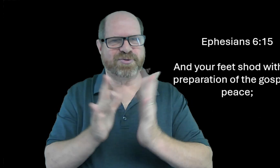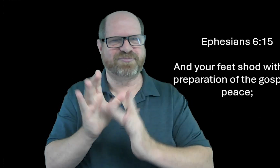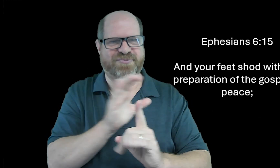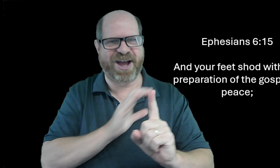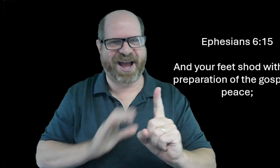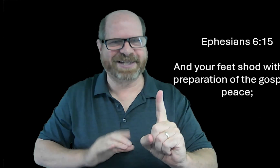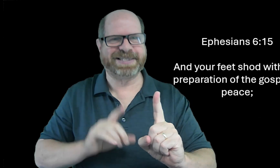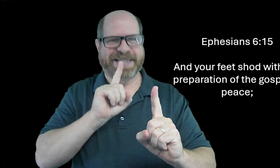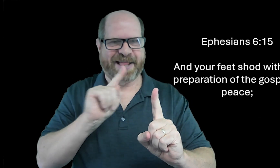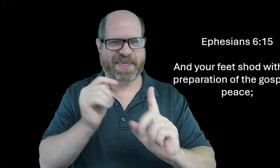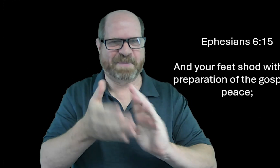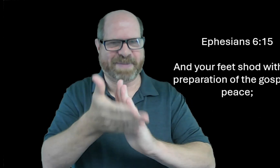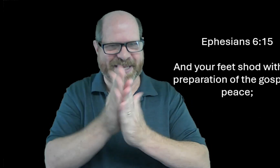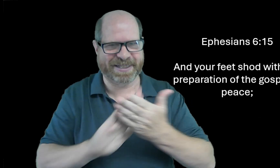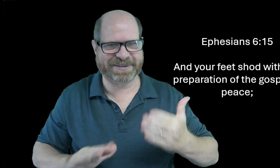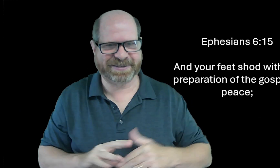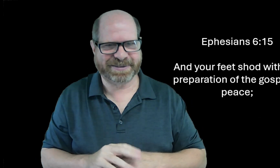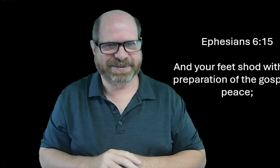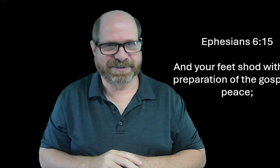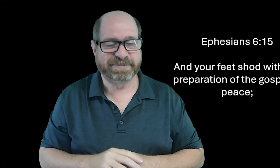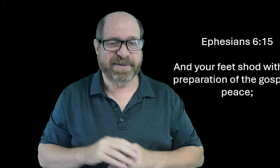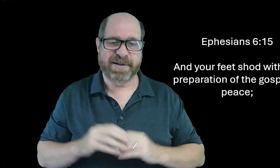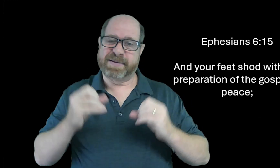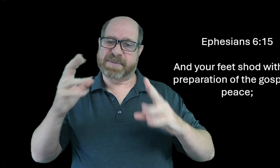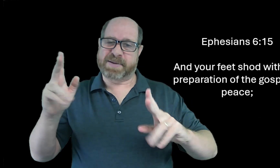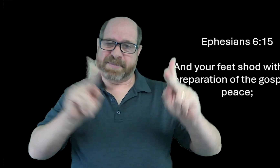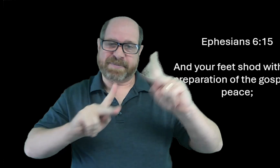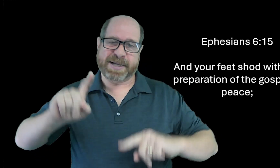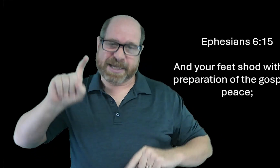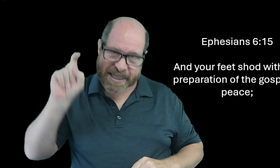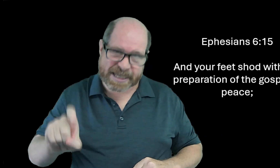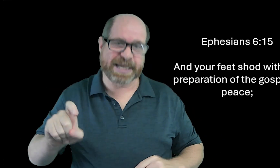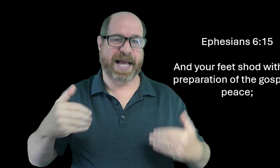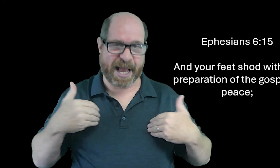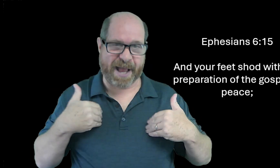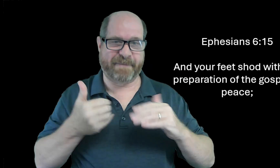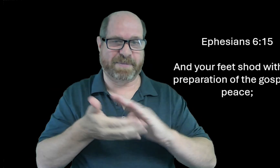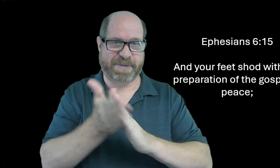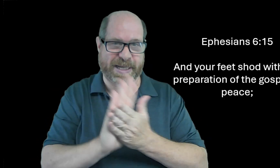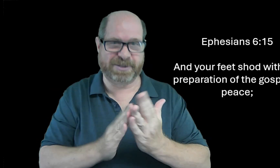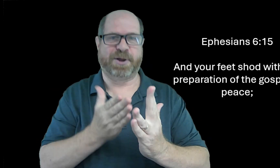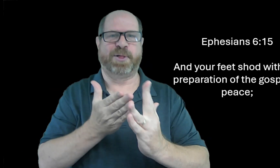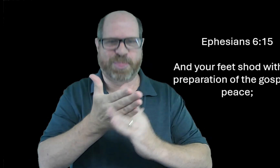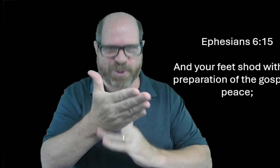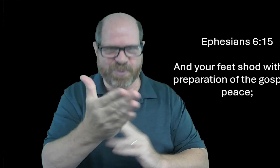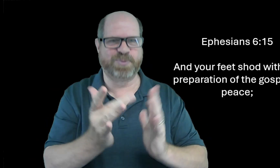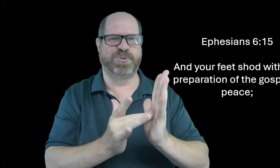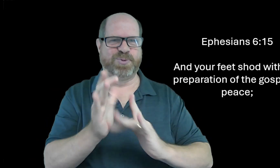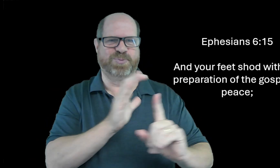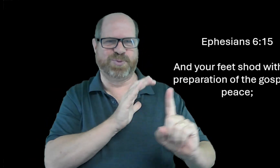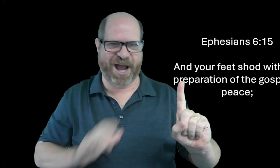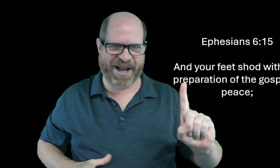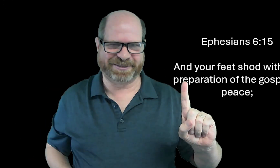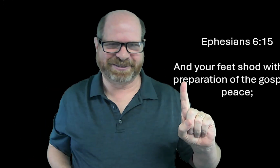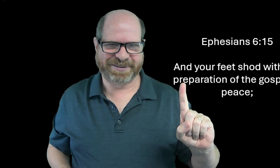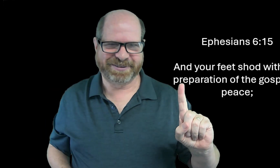the good news of jesus christ that will bring them peace they need to have peace only through jesus